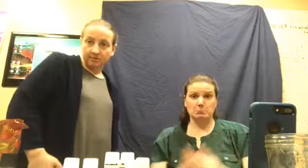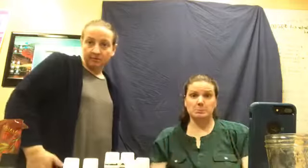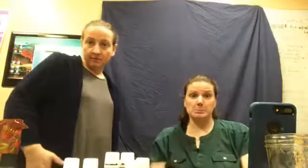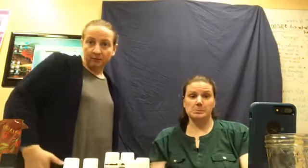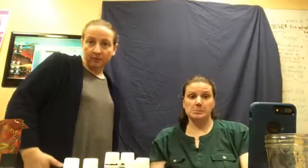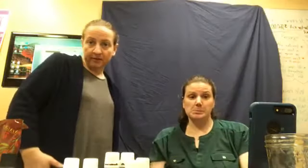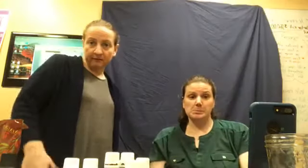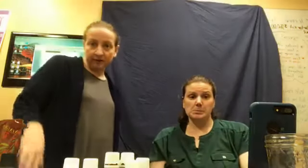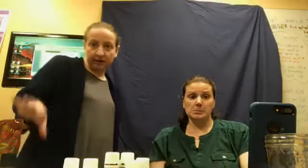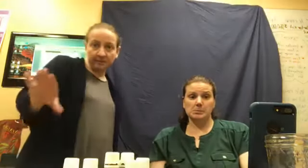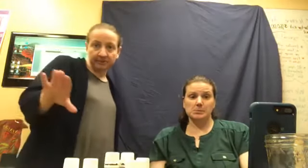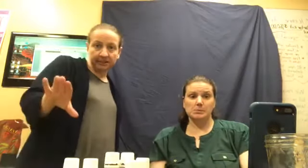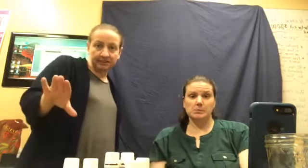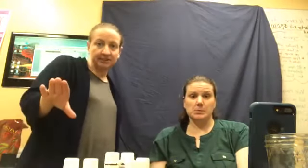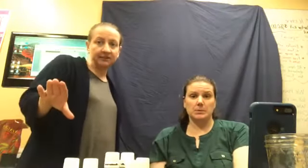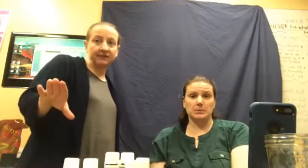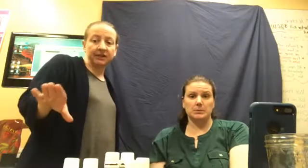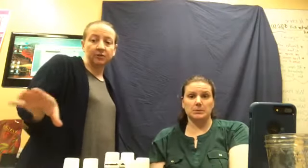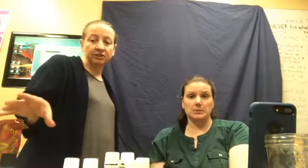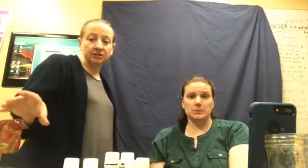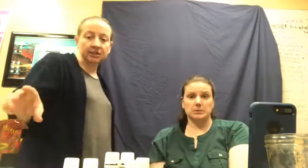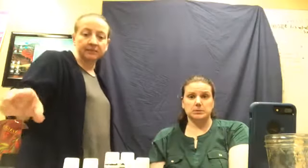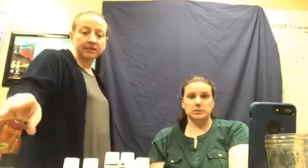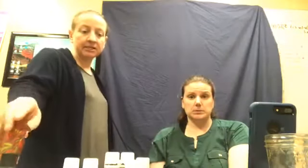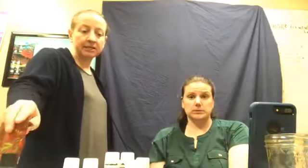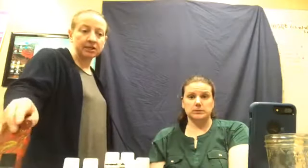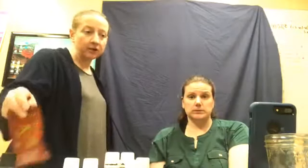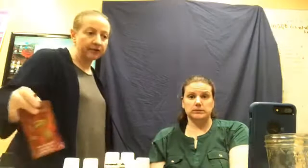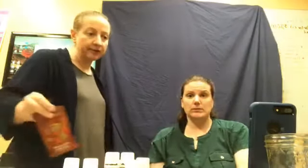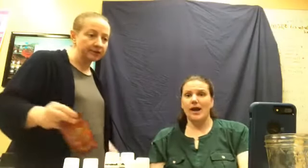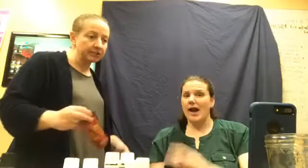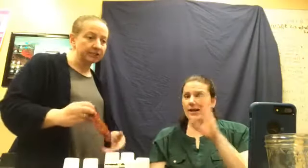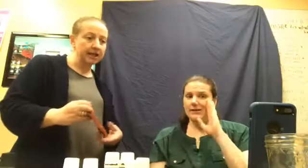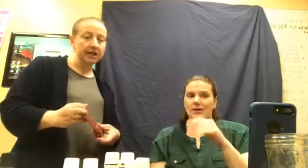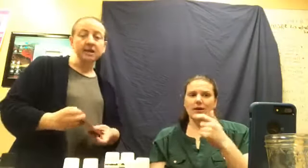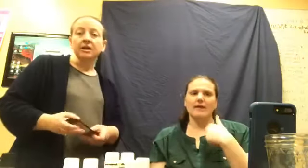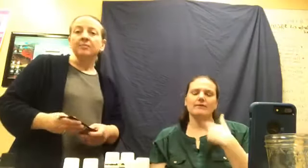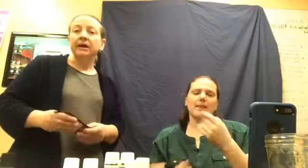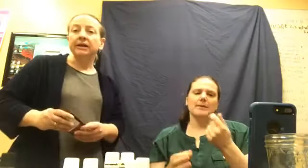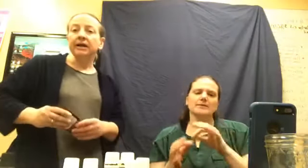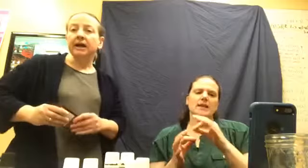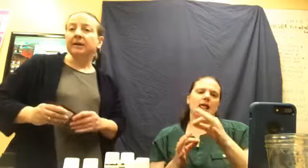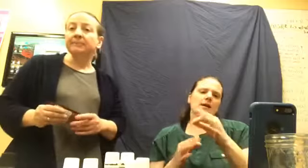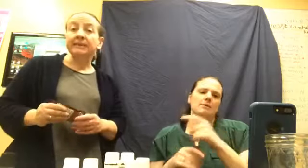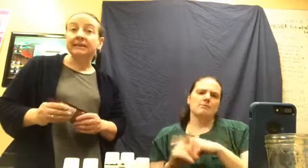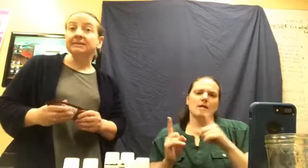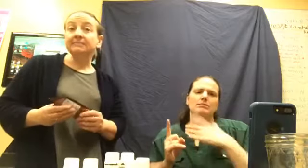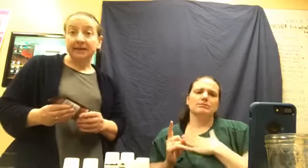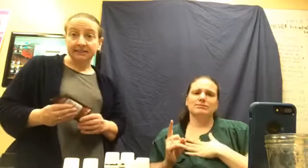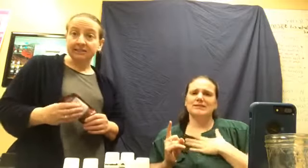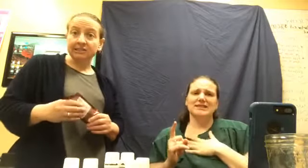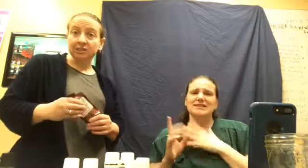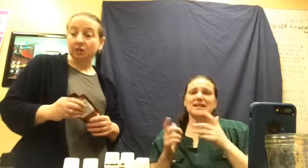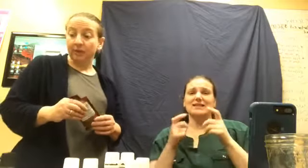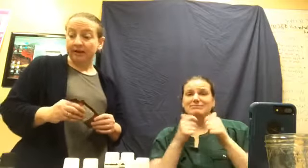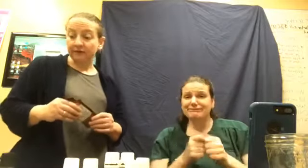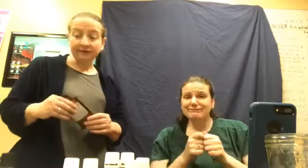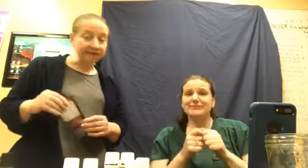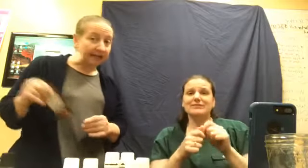We'll wait for a couple seconds to see if any questions come in because I know there's a delay. But, please message whoever invited